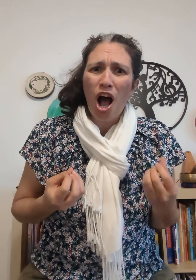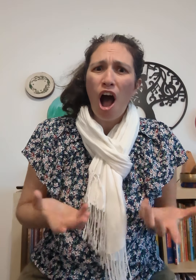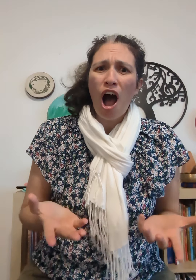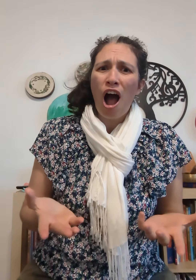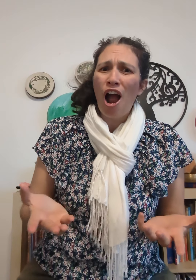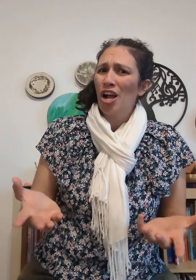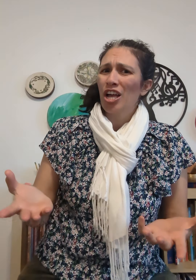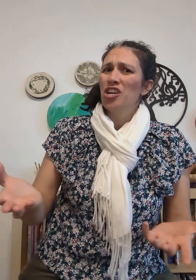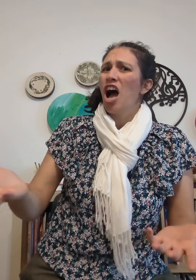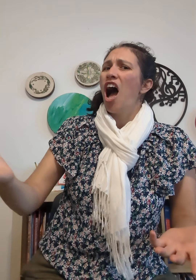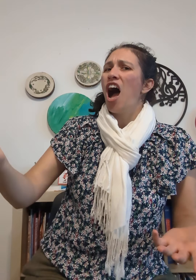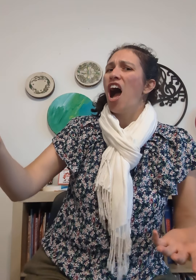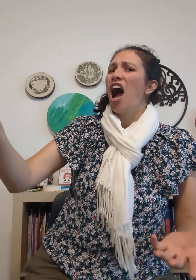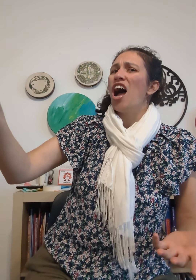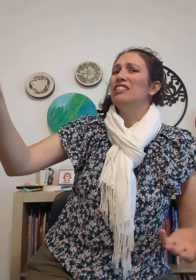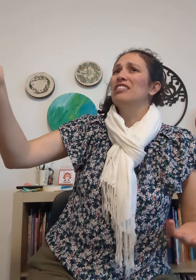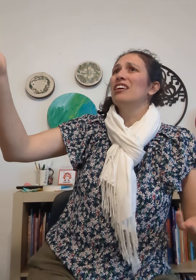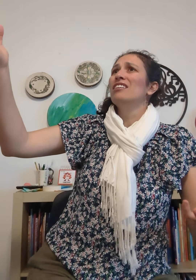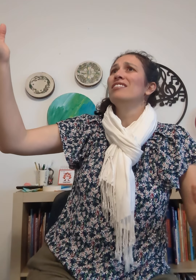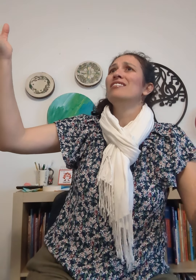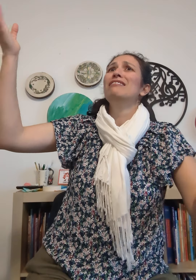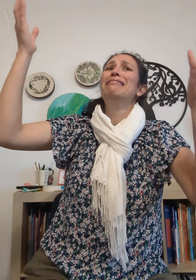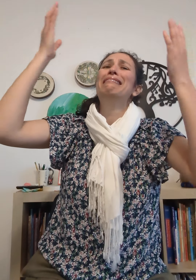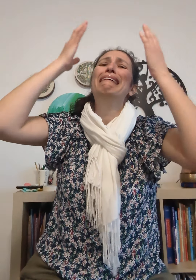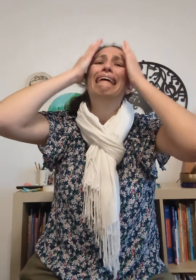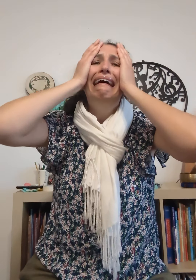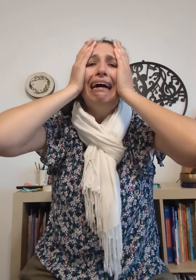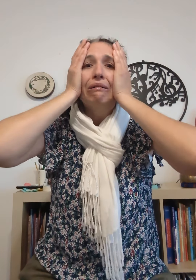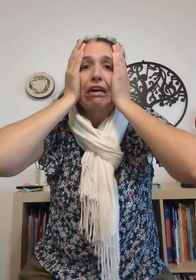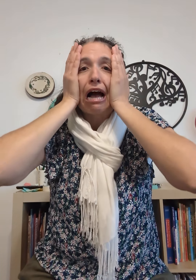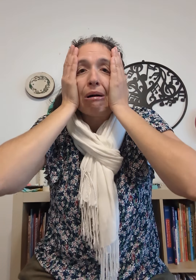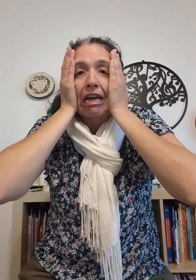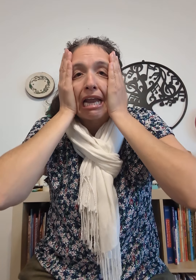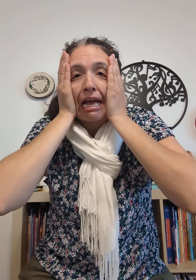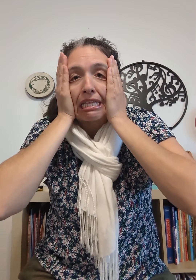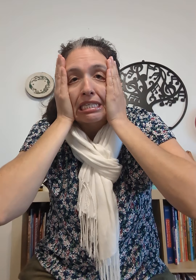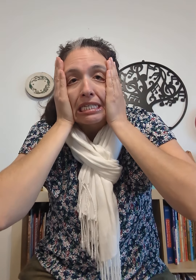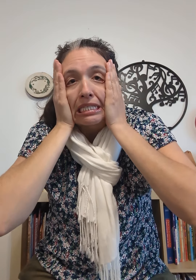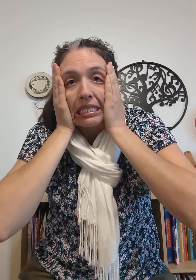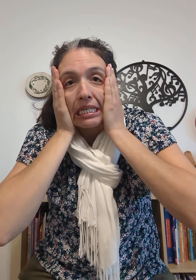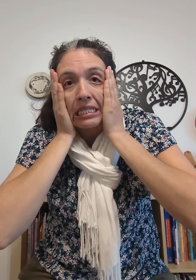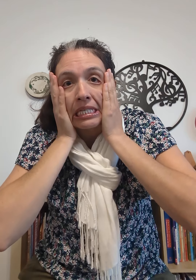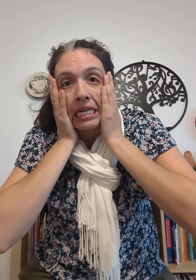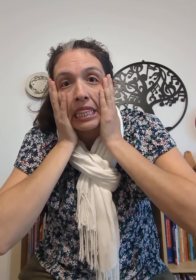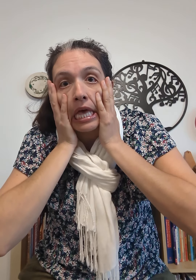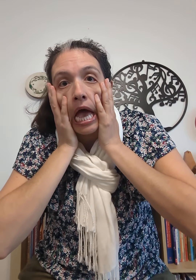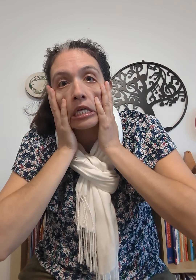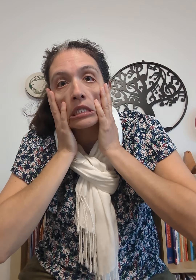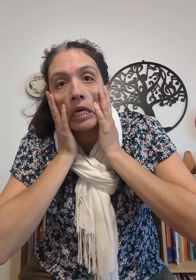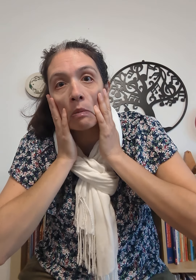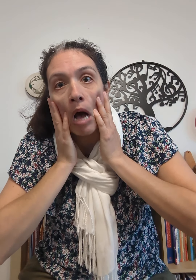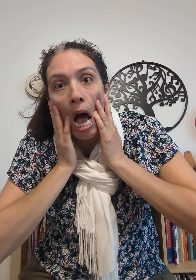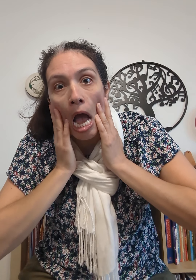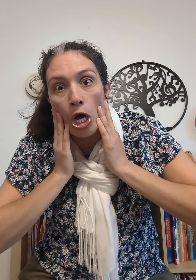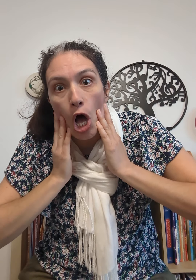Argonauts. We're going nuts 16,000 miles